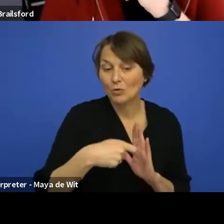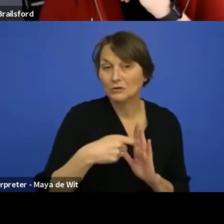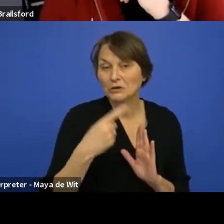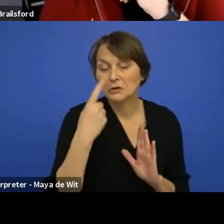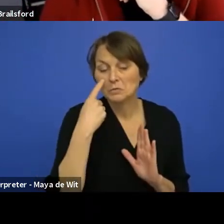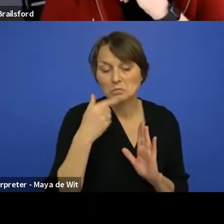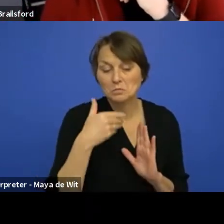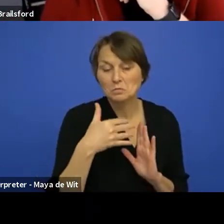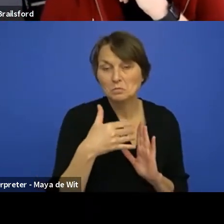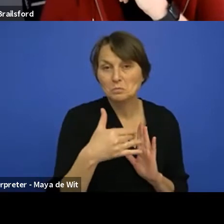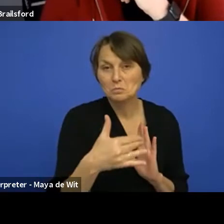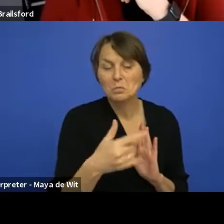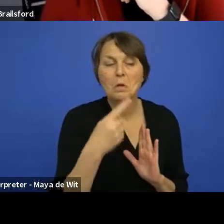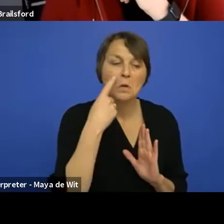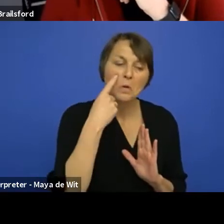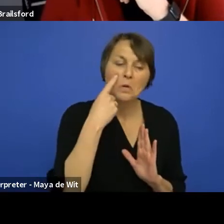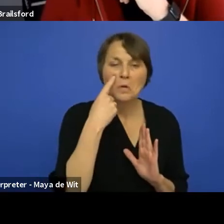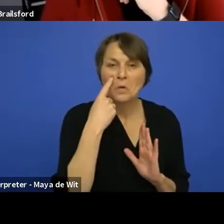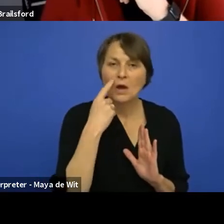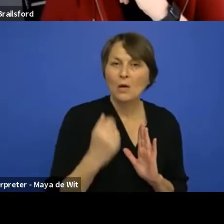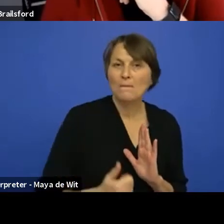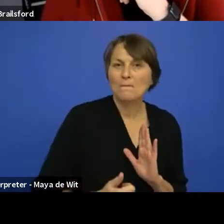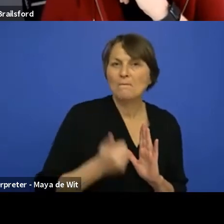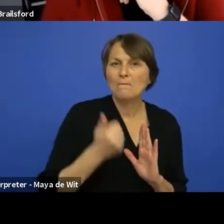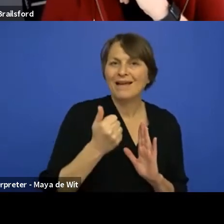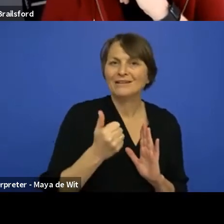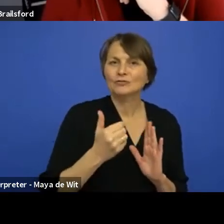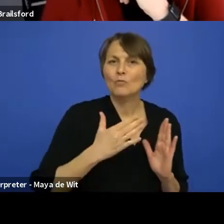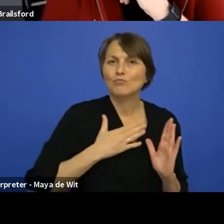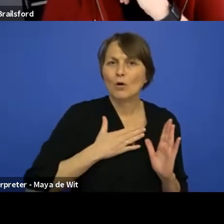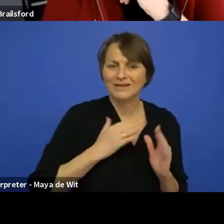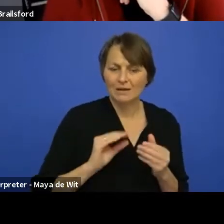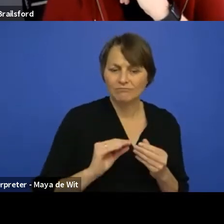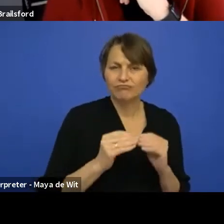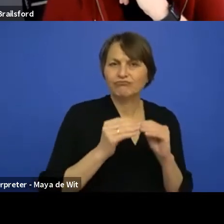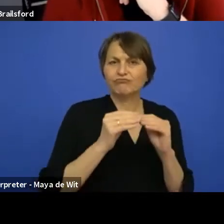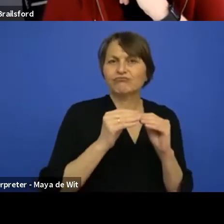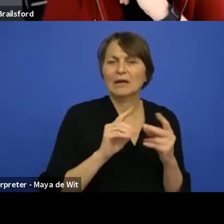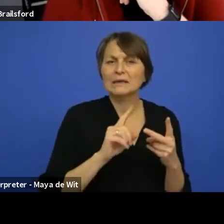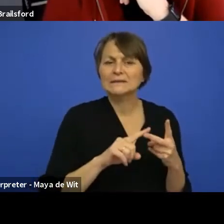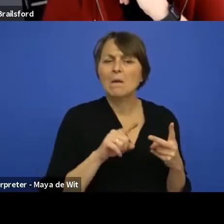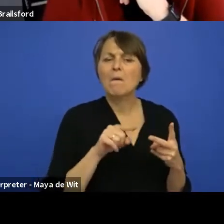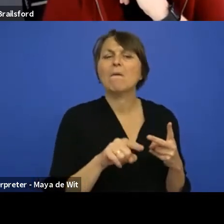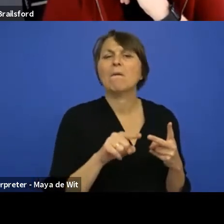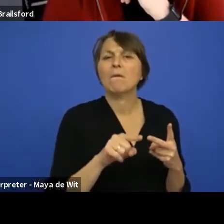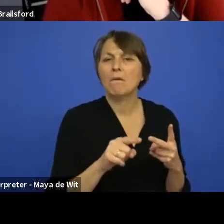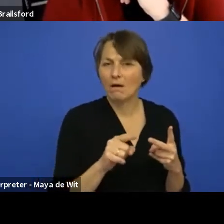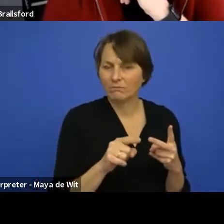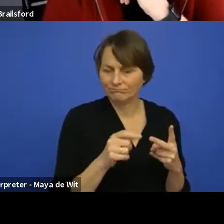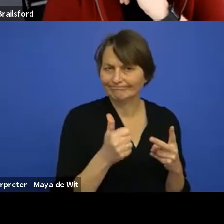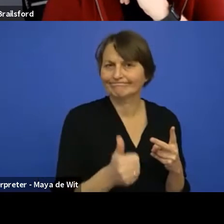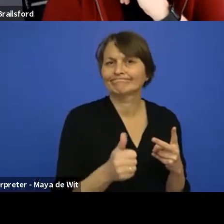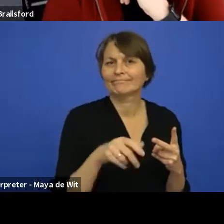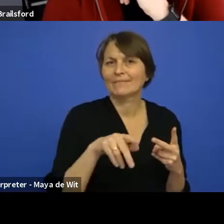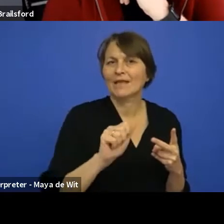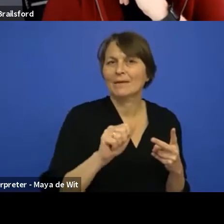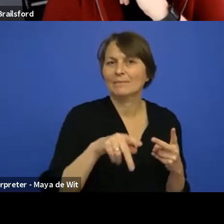how you will be able to build a property editors and, and we will see the API for that. We will also experiment with different examples. So we can see